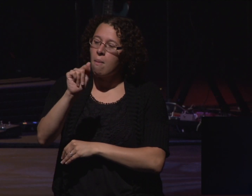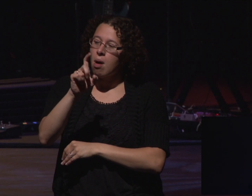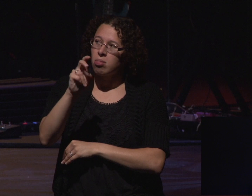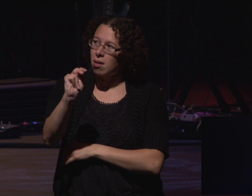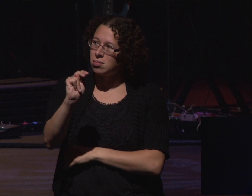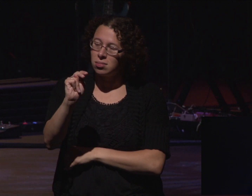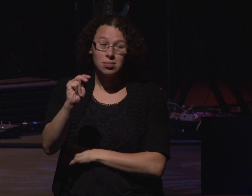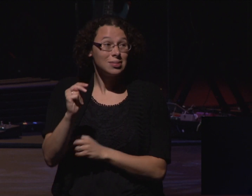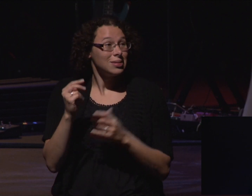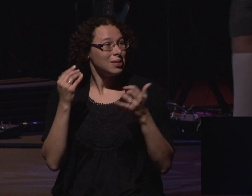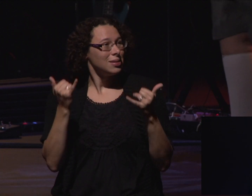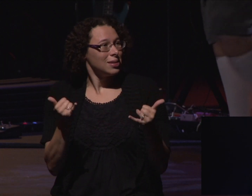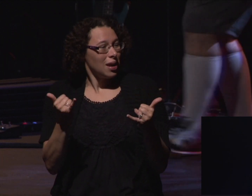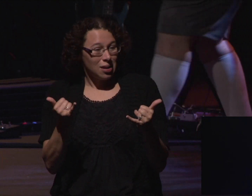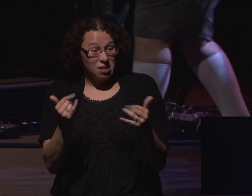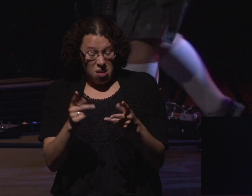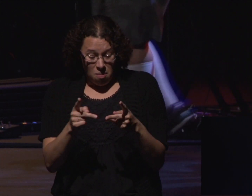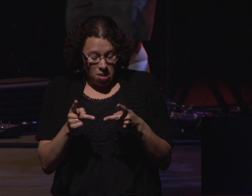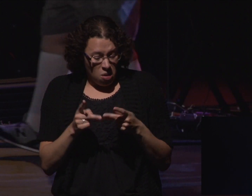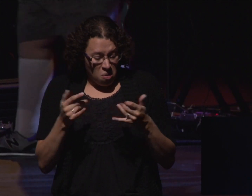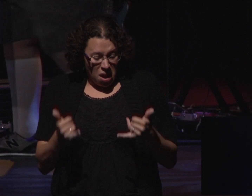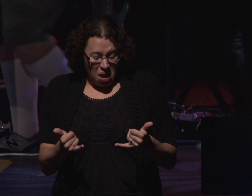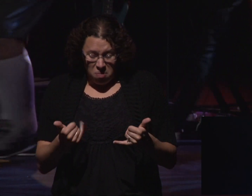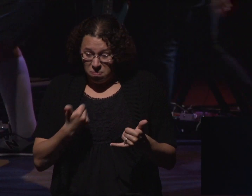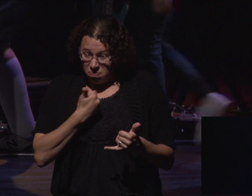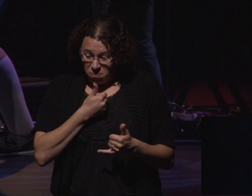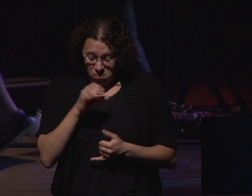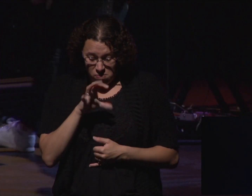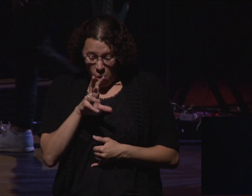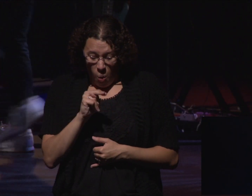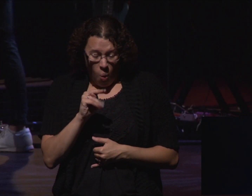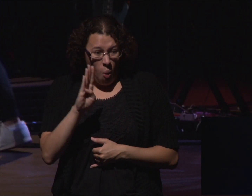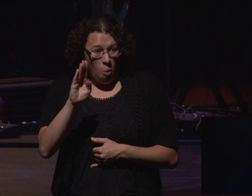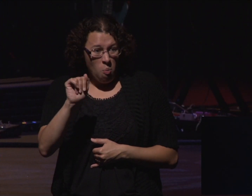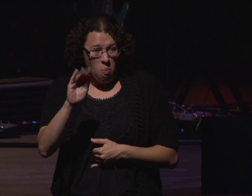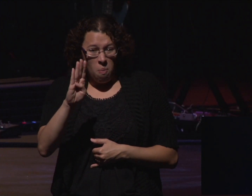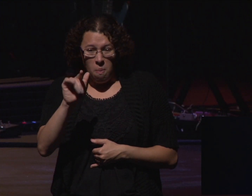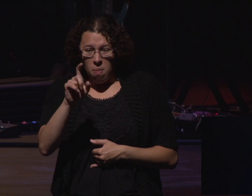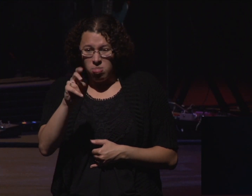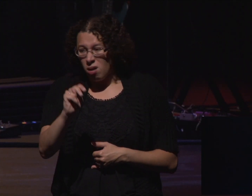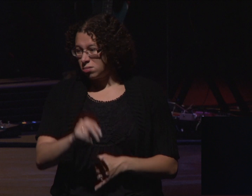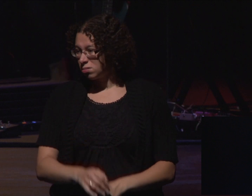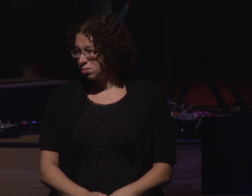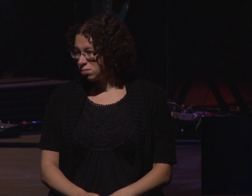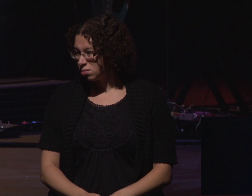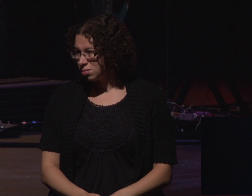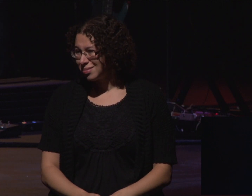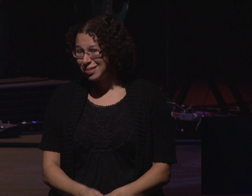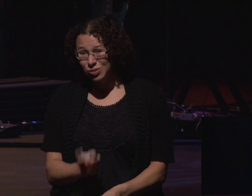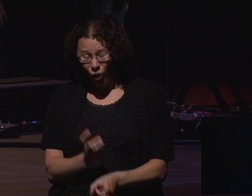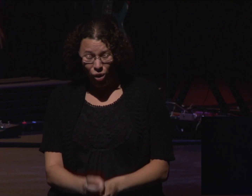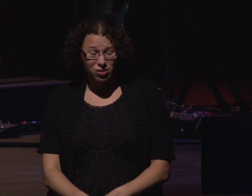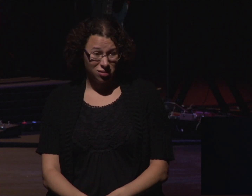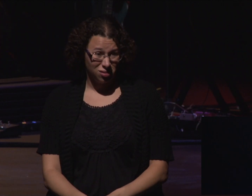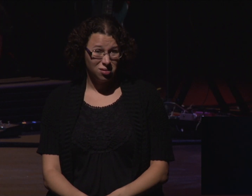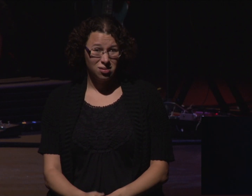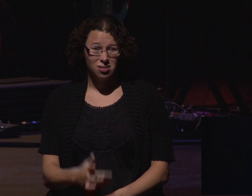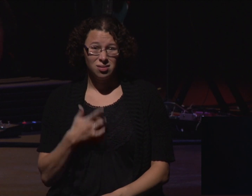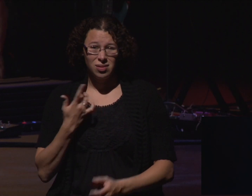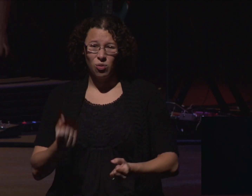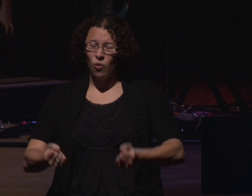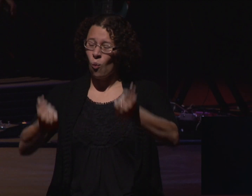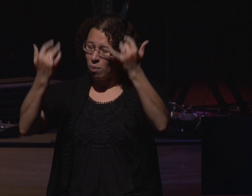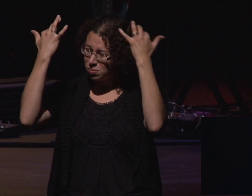we're in a place of our own Babylon where we're in a different place. It's hard and we're overwhelmed and we're full of